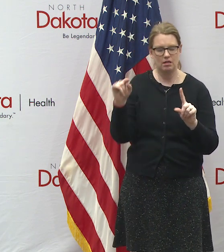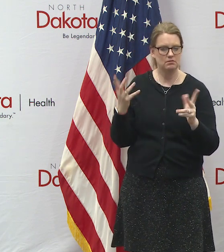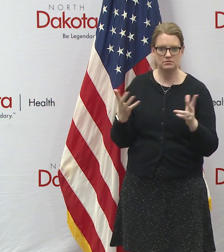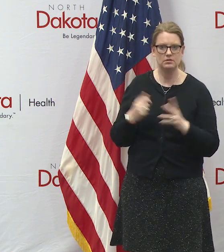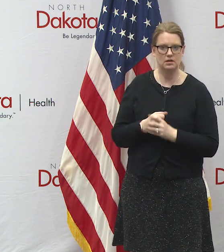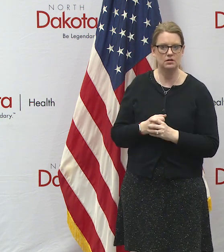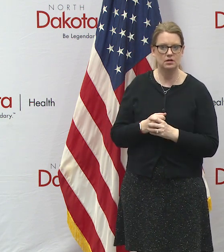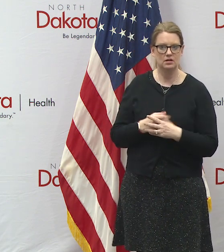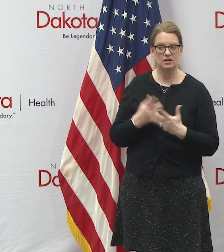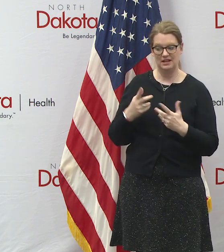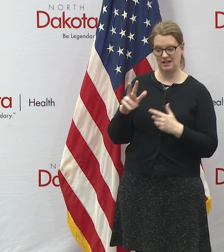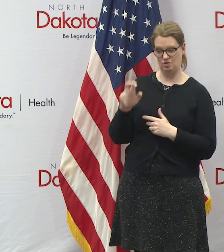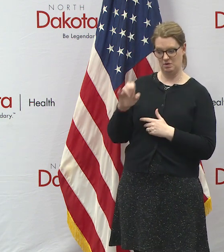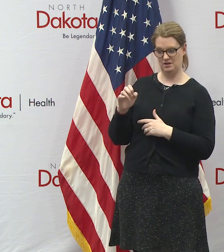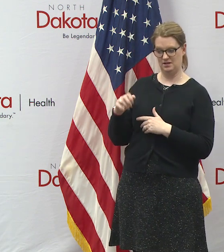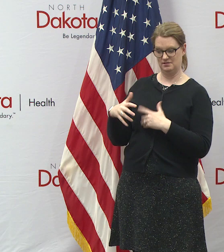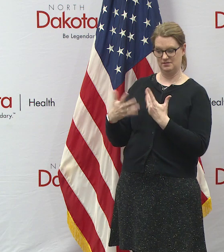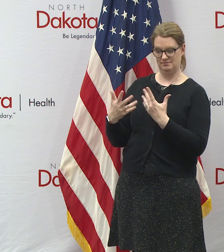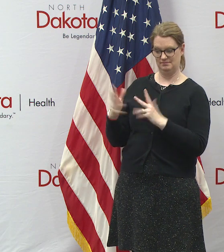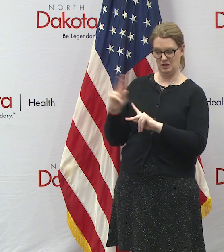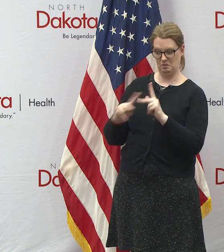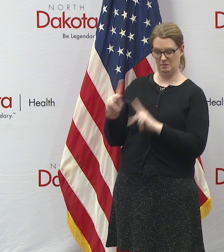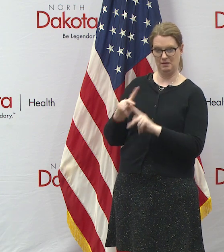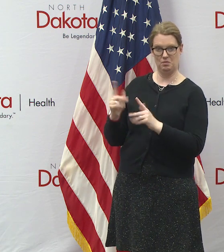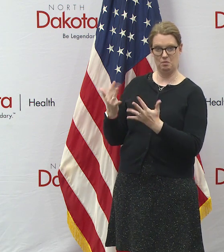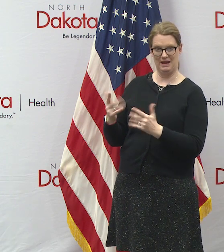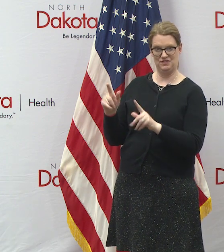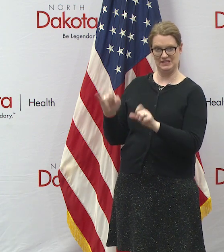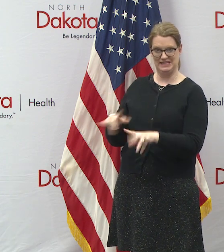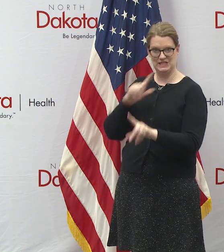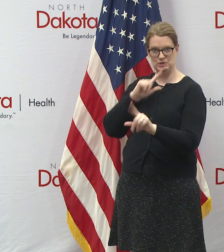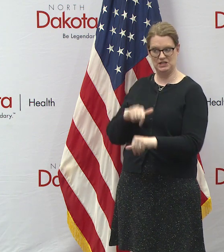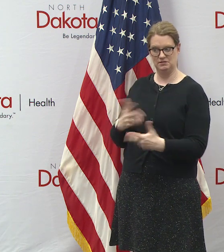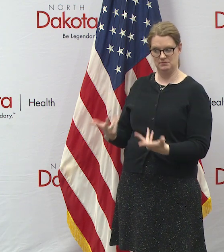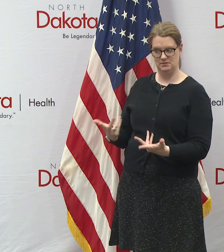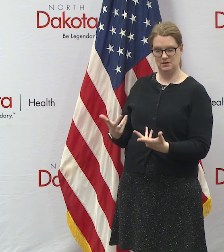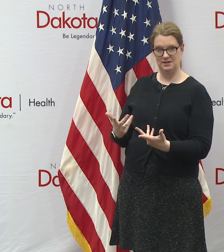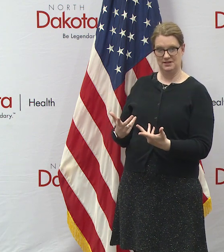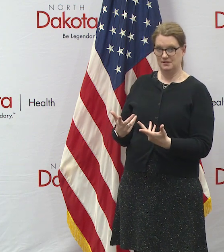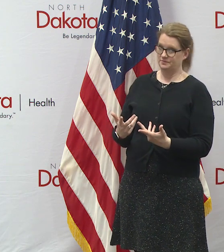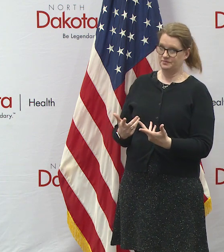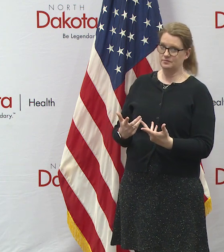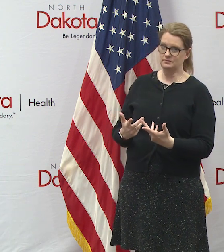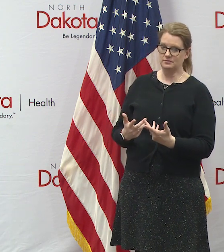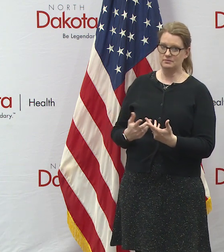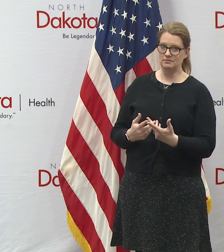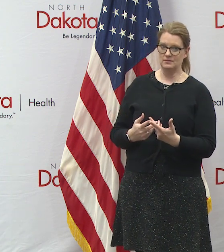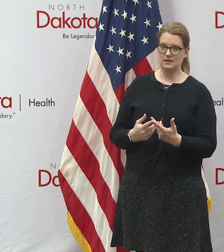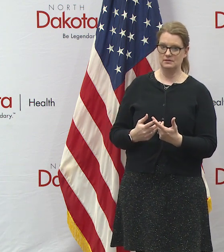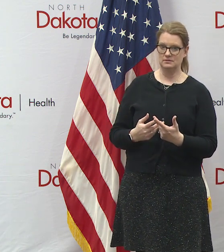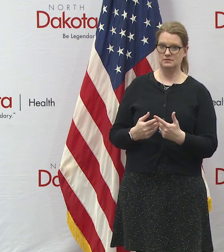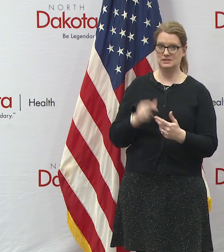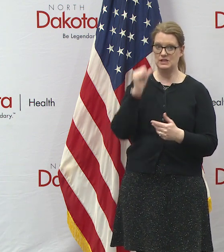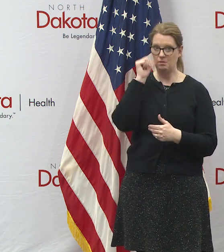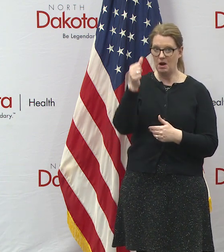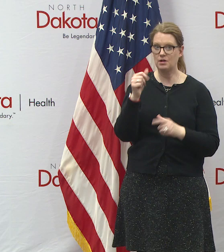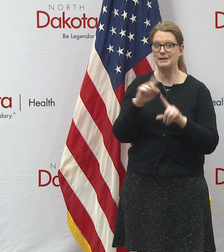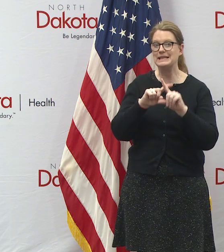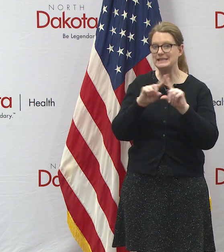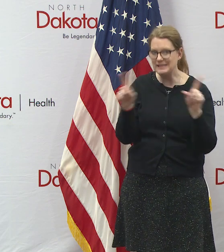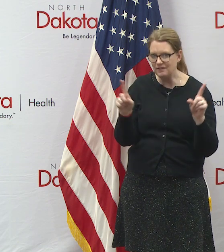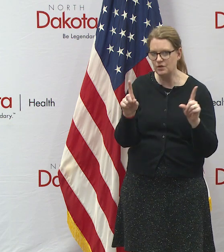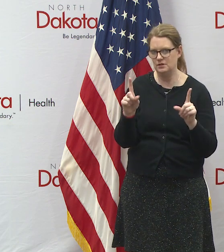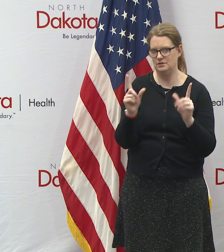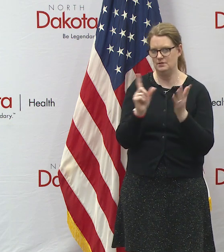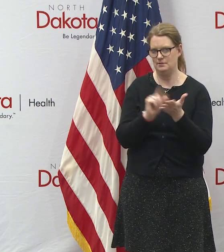tests pending in that county uh we could if all those if depending on how those come back we could be having a very different press briefing tomorrow so